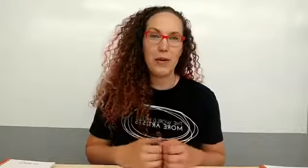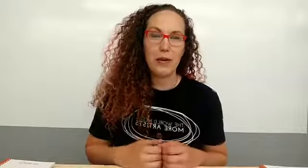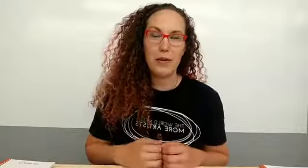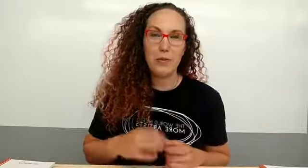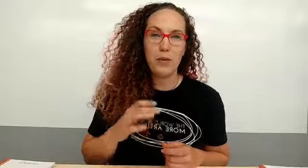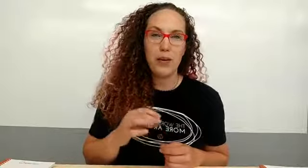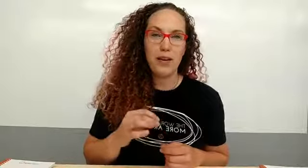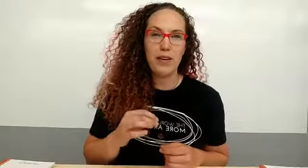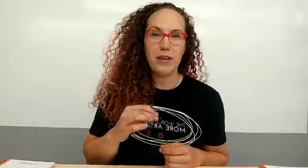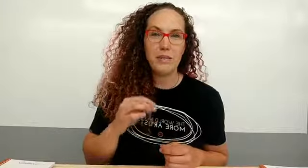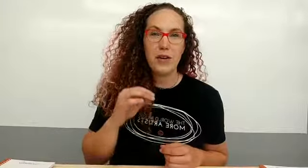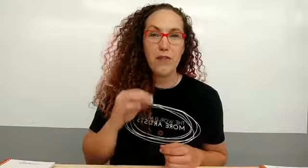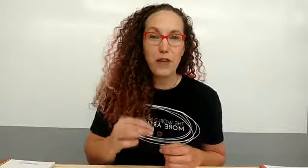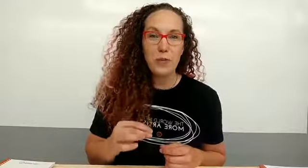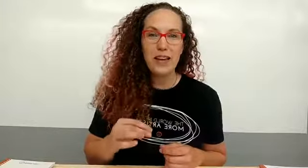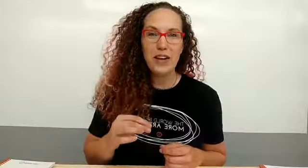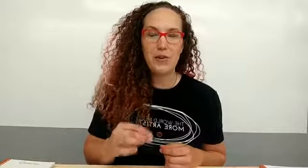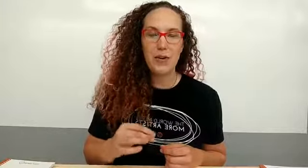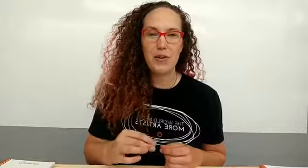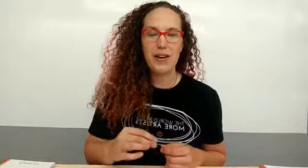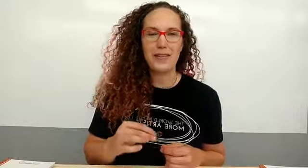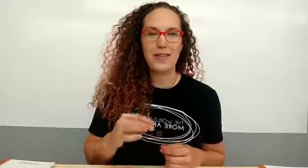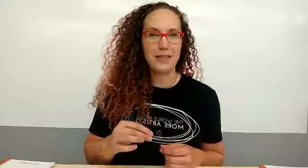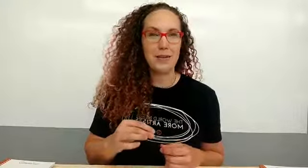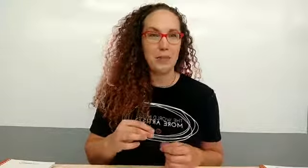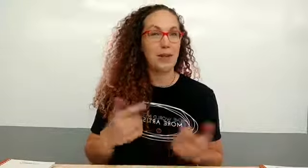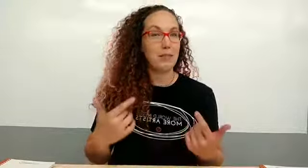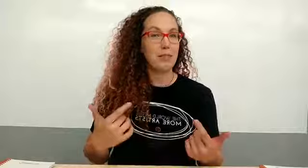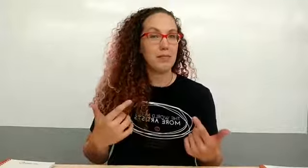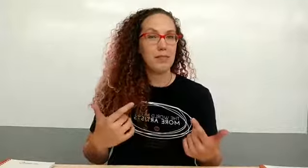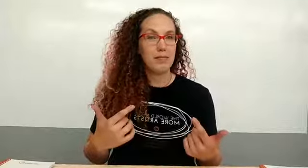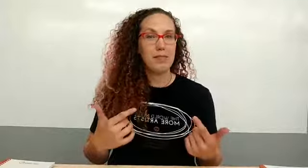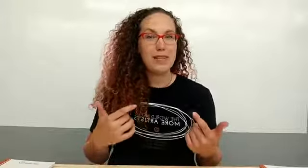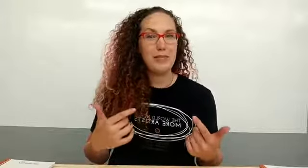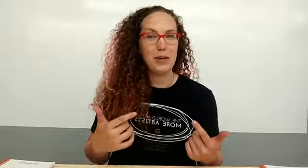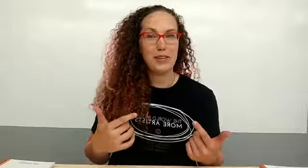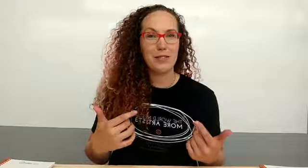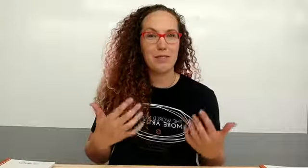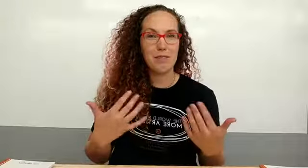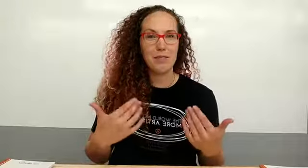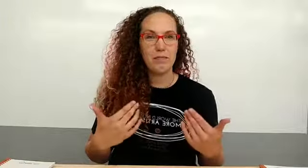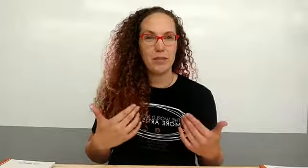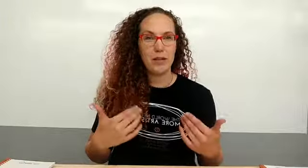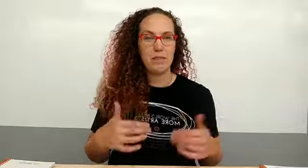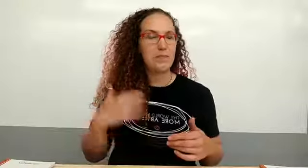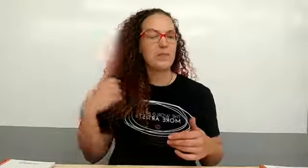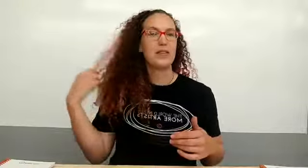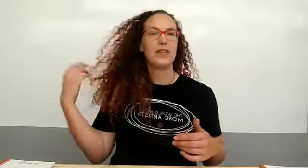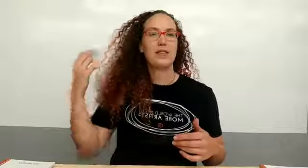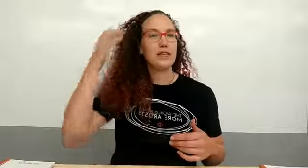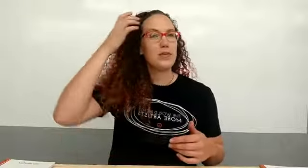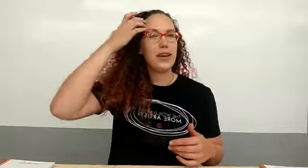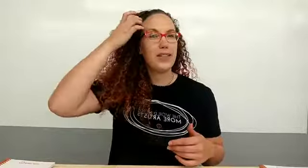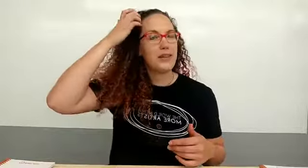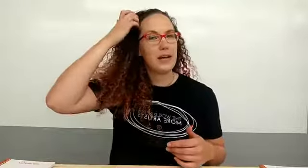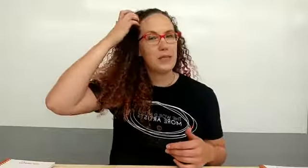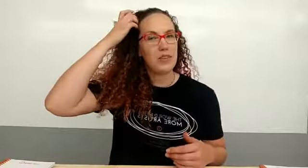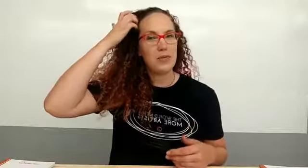ball when we are filming November classes in September I mean that's pretty awesome for me because that's creative sometimes we do